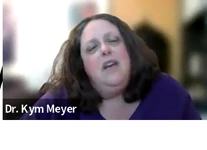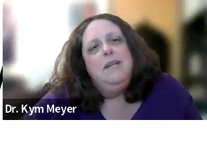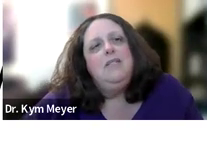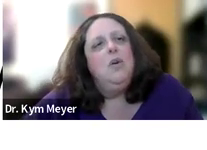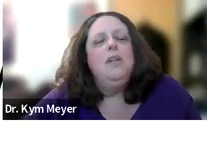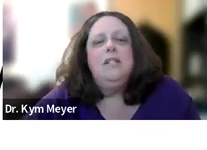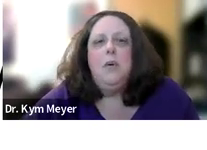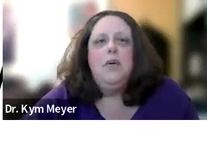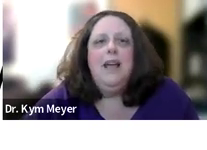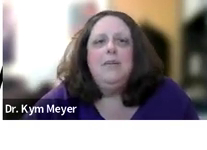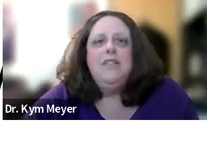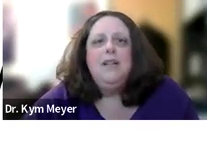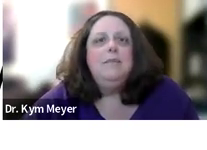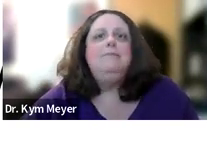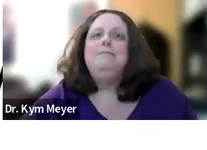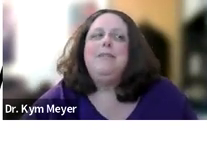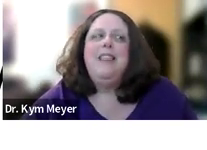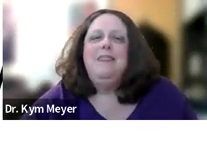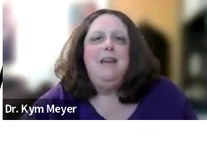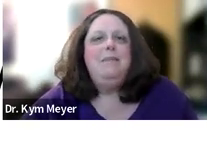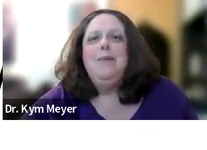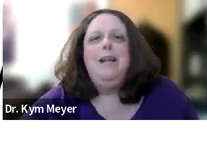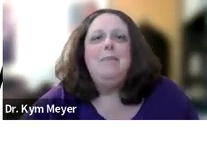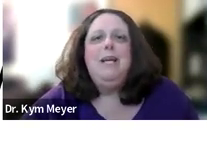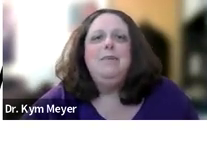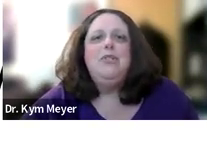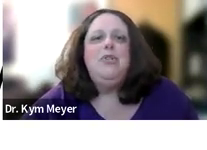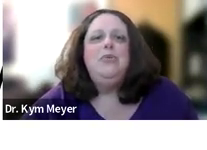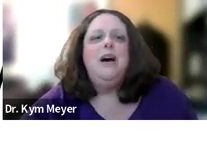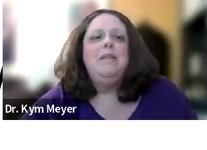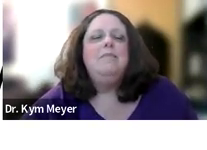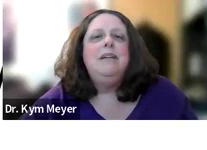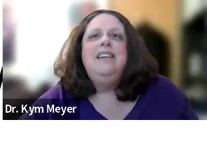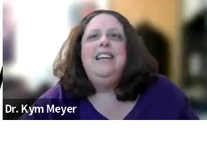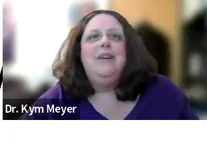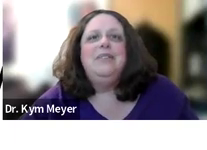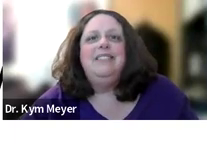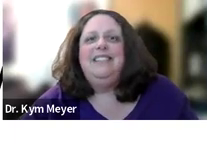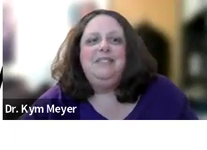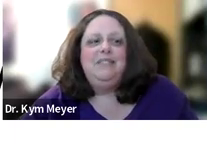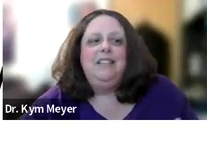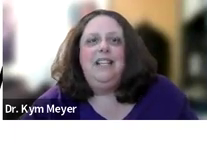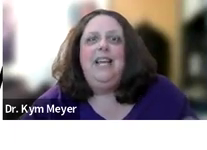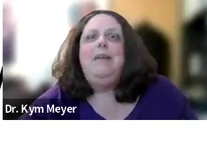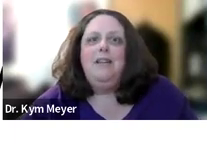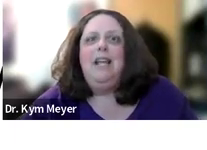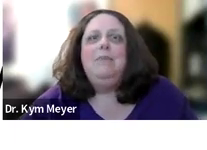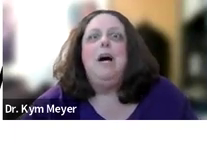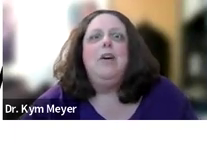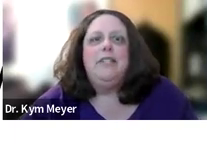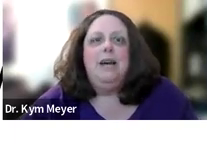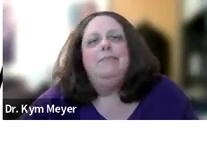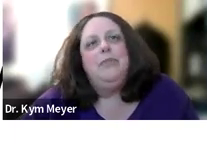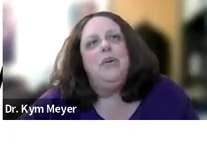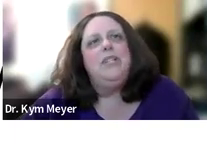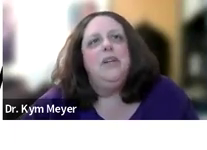again, if a family's goal is spoken language development, they may or may not be able to, um, you know, keep that, keep